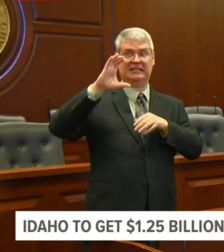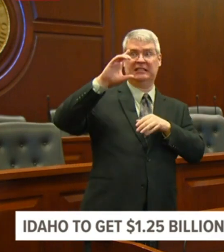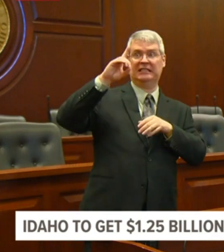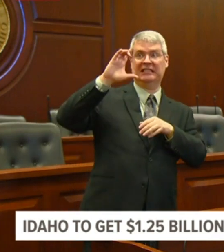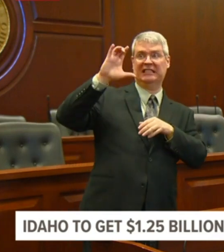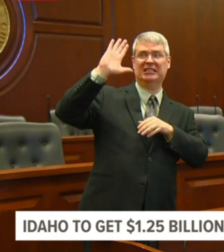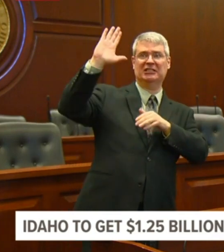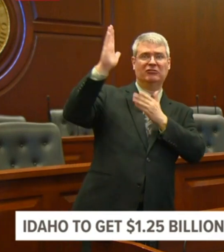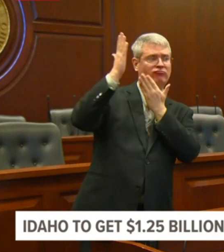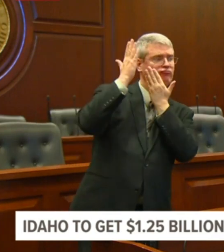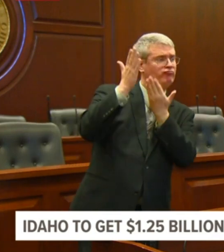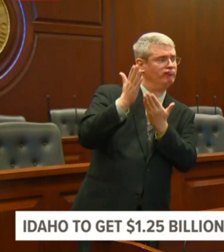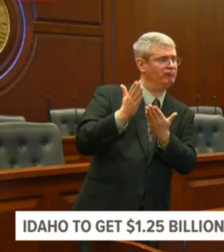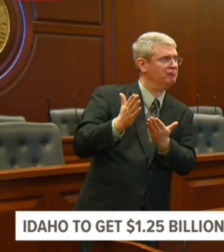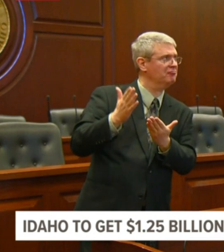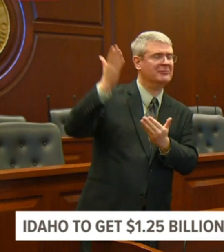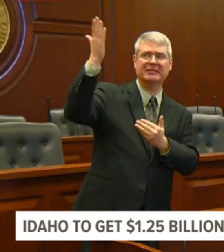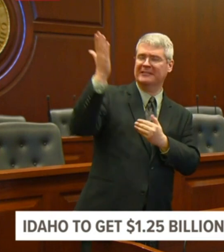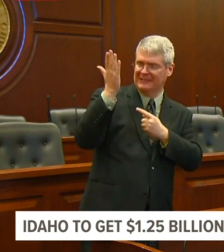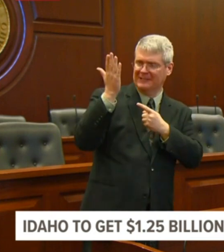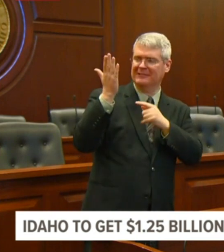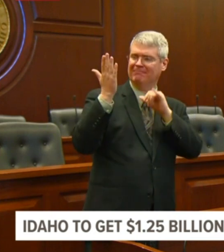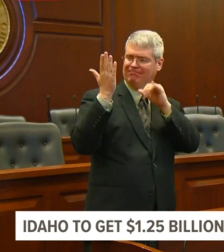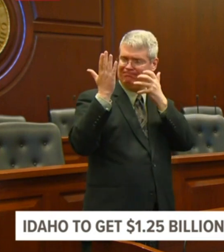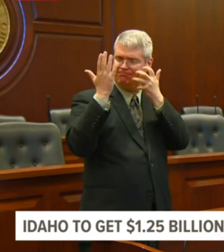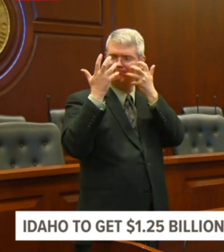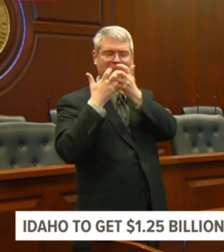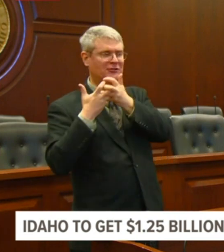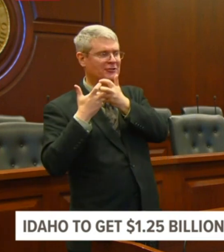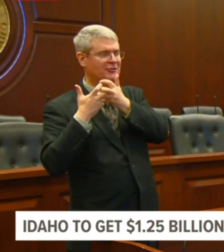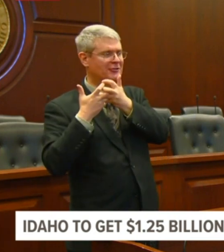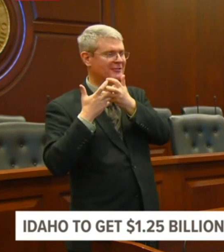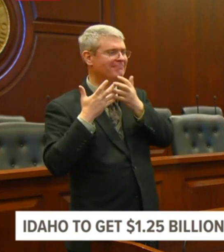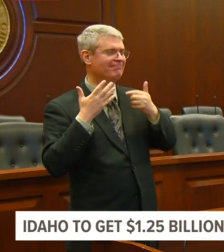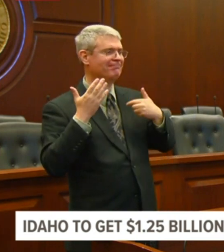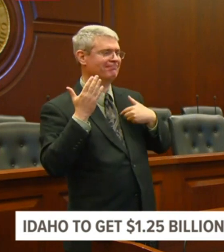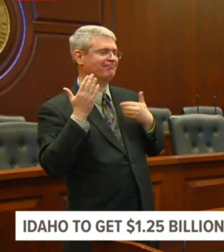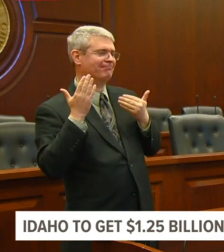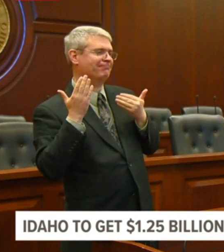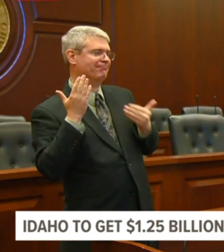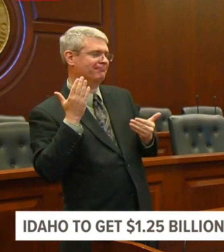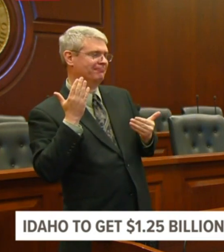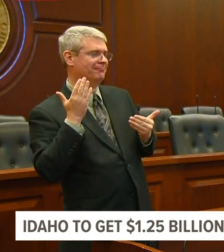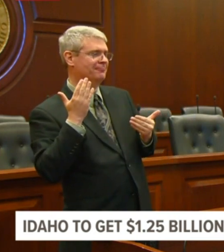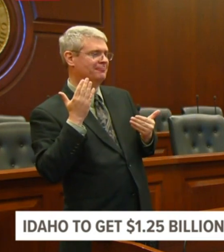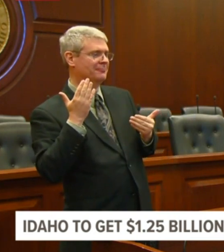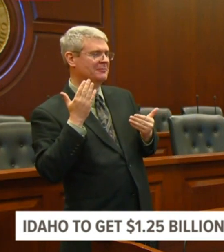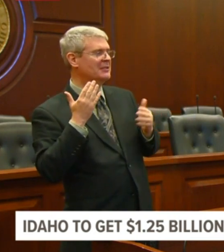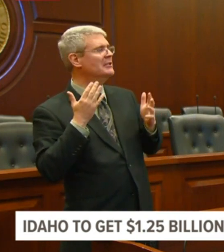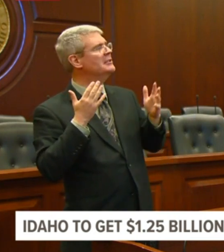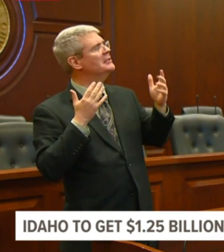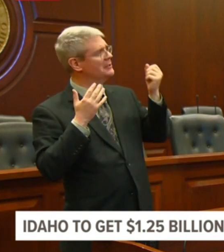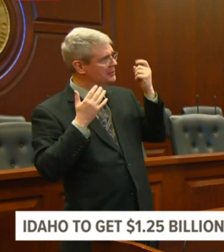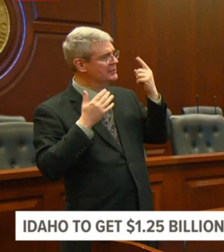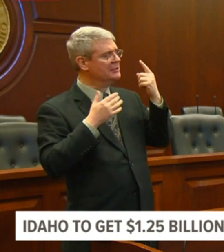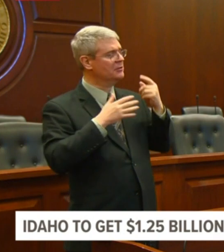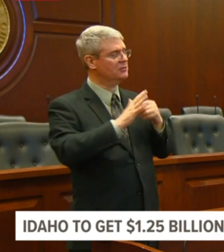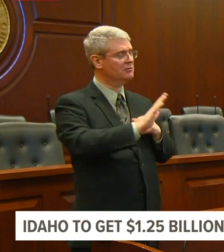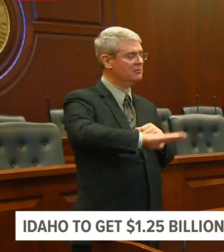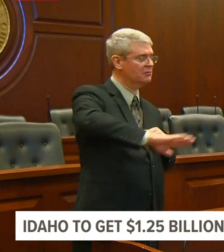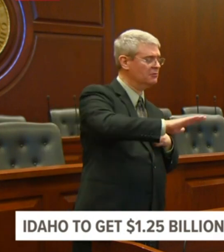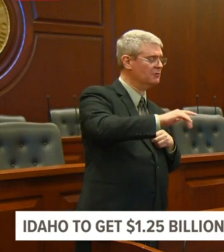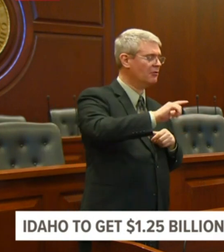Local government was, and we're attentive to their needs, but this was done basically on the best practices of